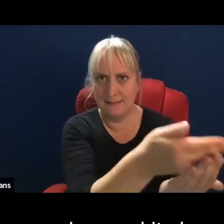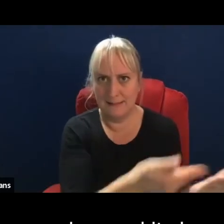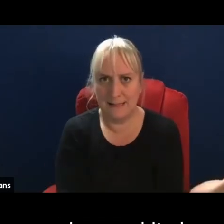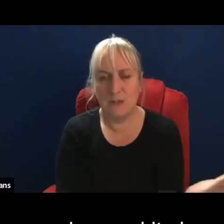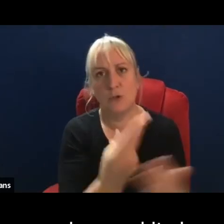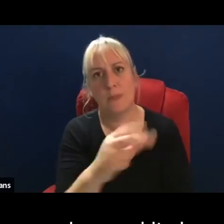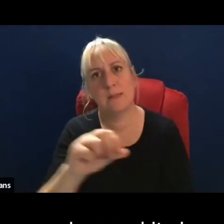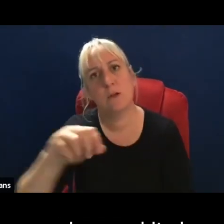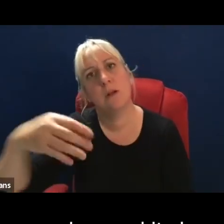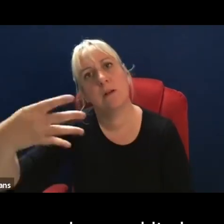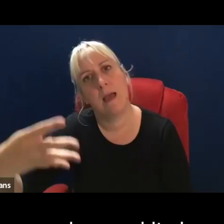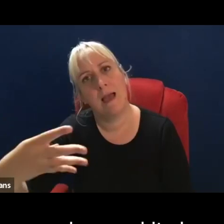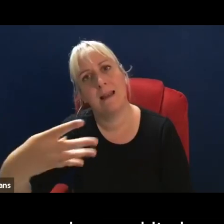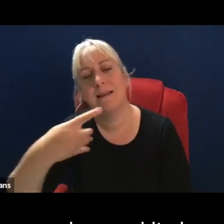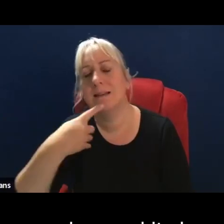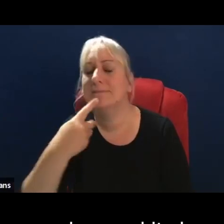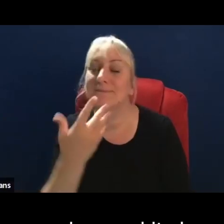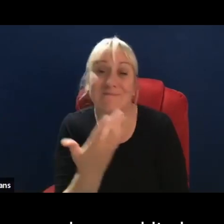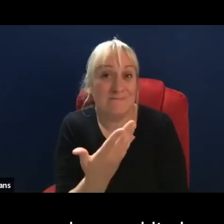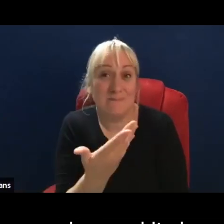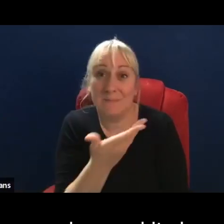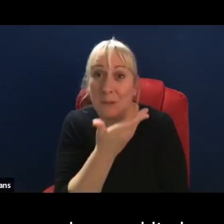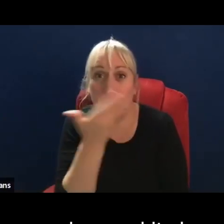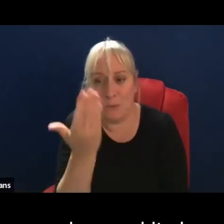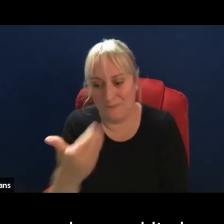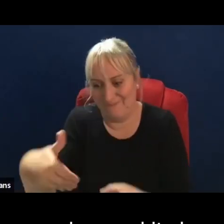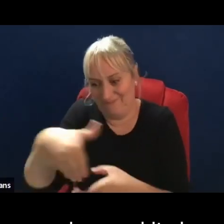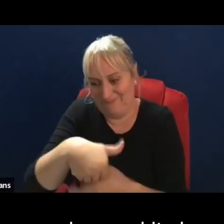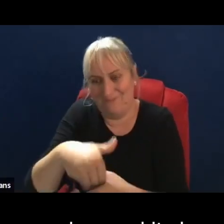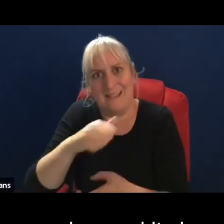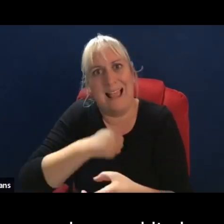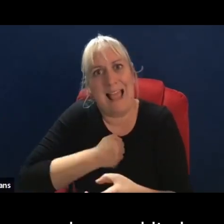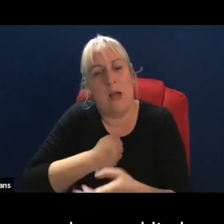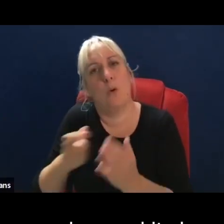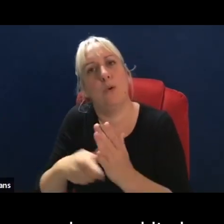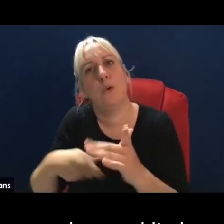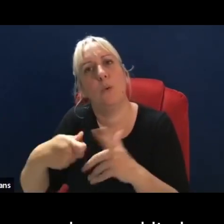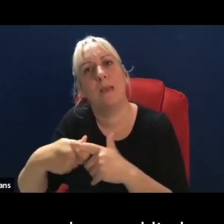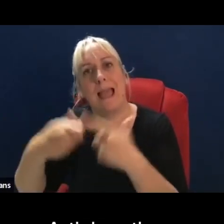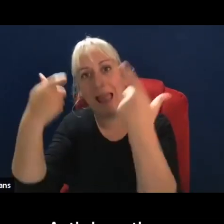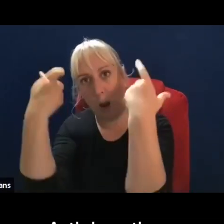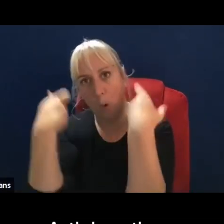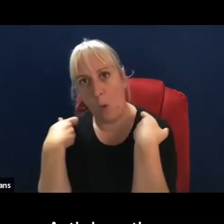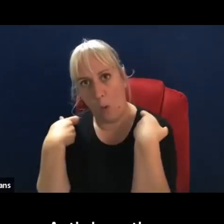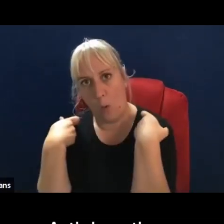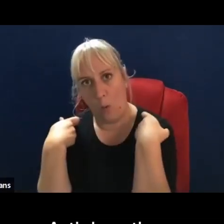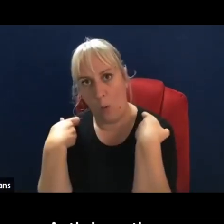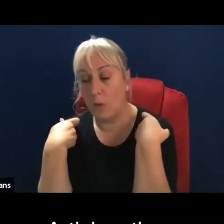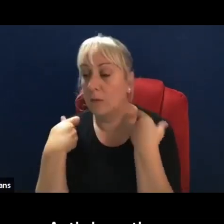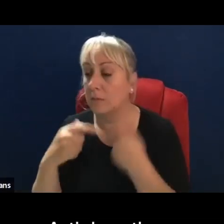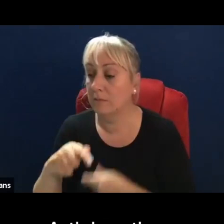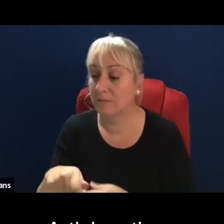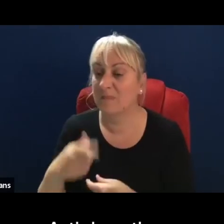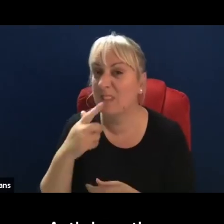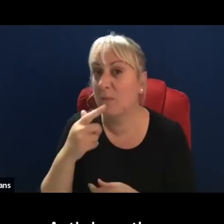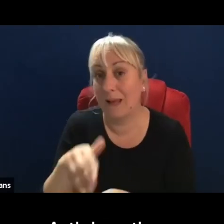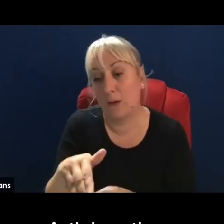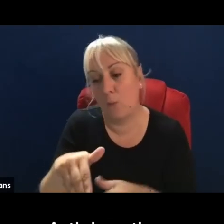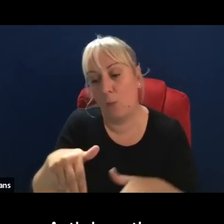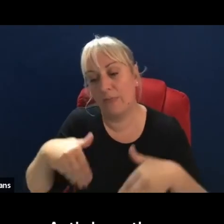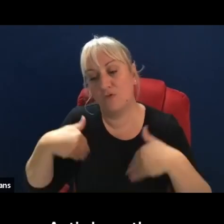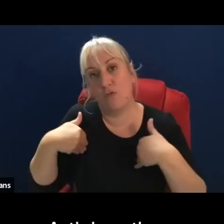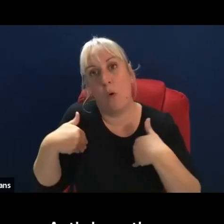our domestic law. And it shamefully, again, withdrew its ratification in relation to certain